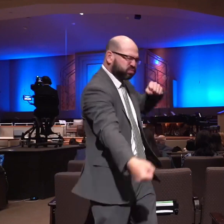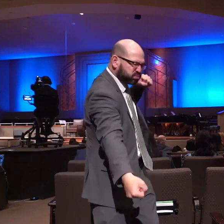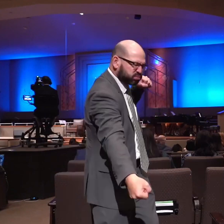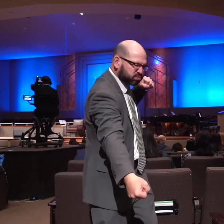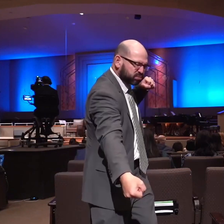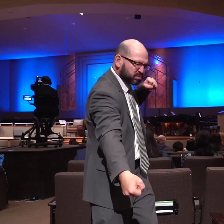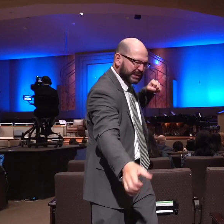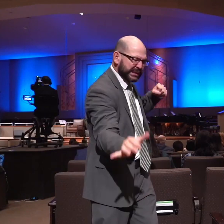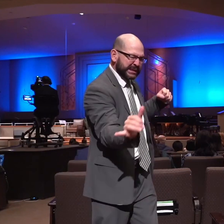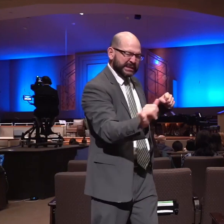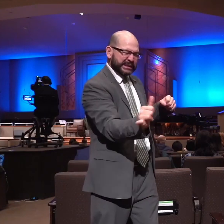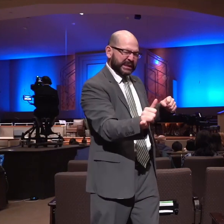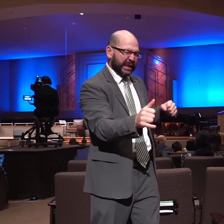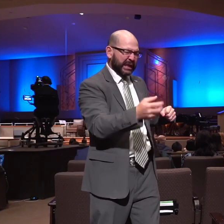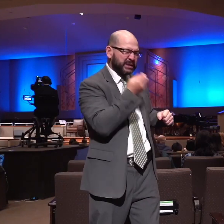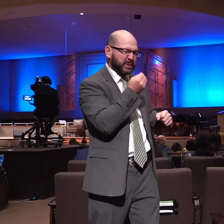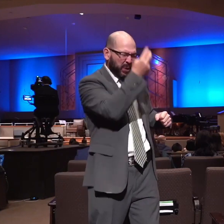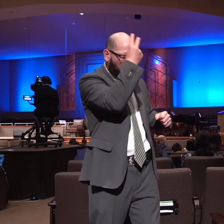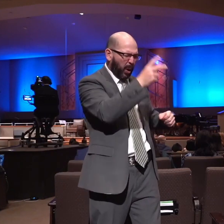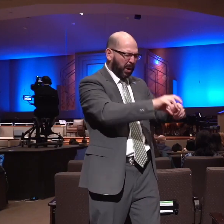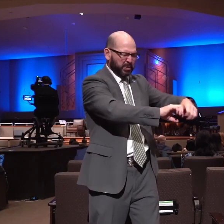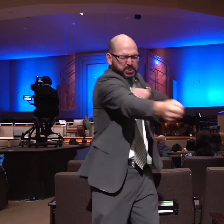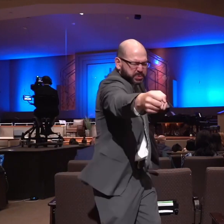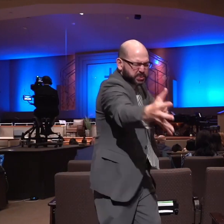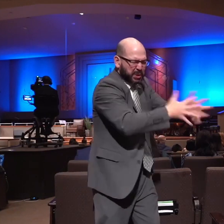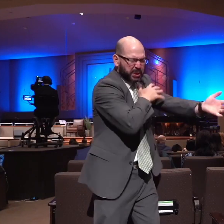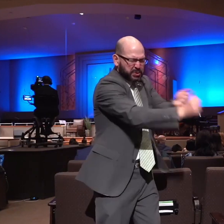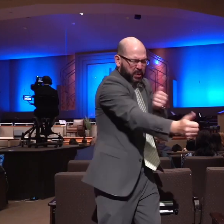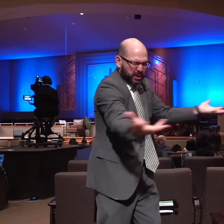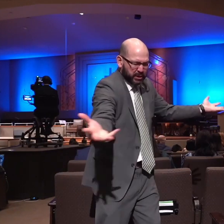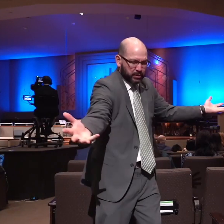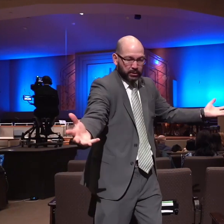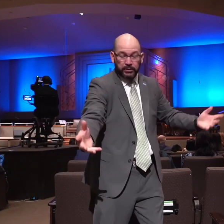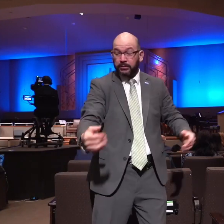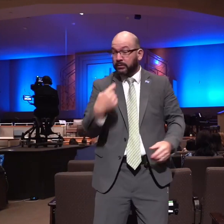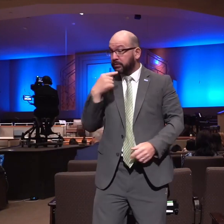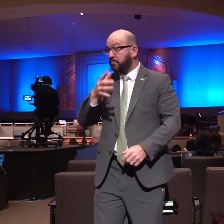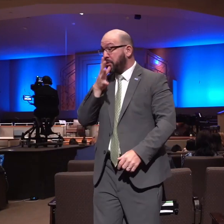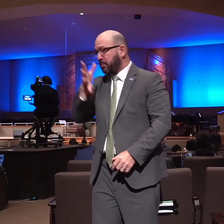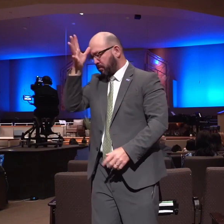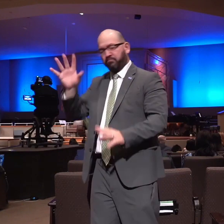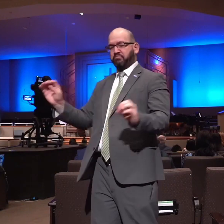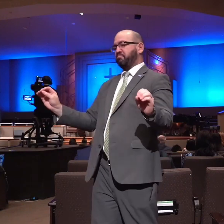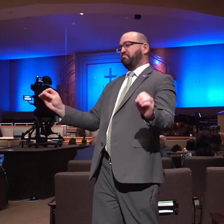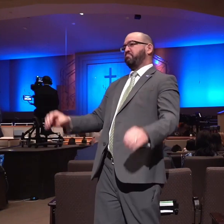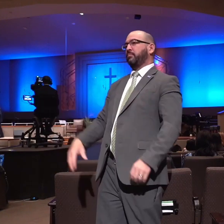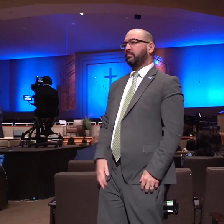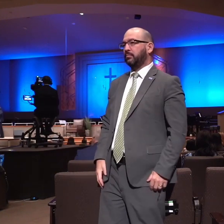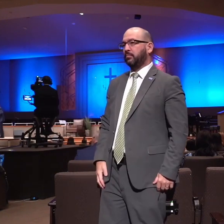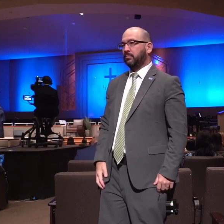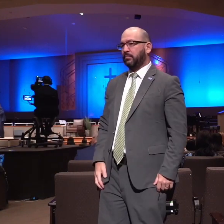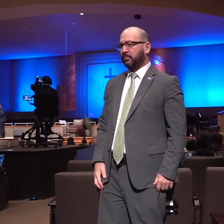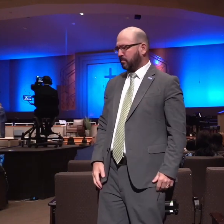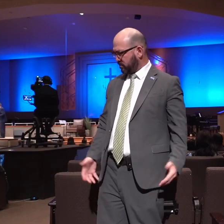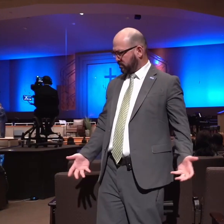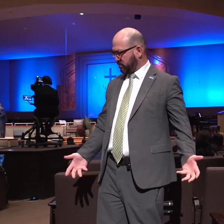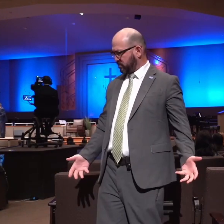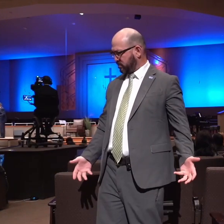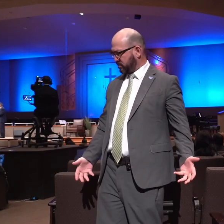and he had nothing in his hand but he told not his father's mother what he had done now I don't know what would possess a person to want to tear a